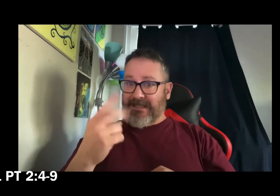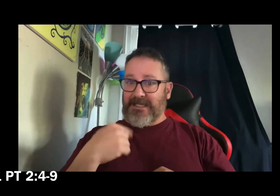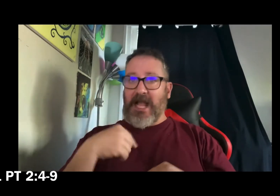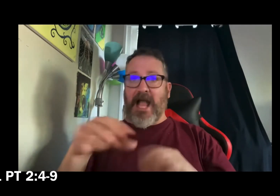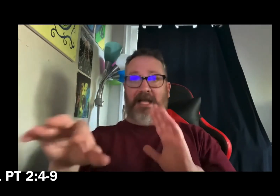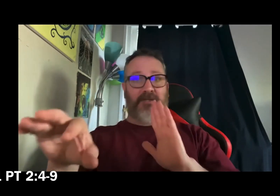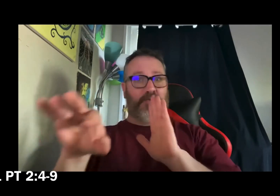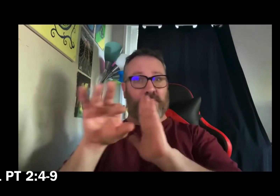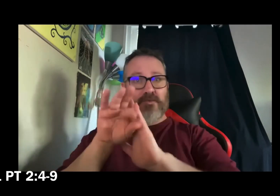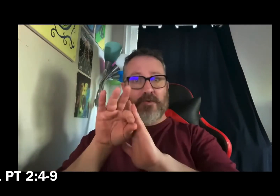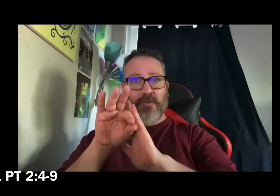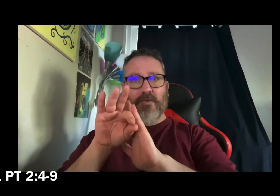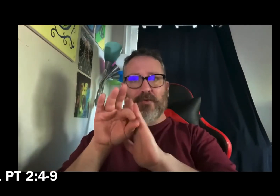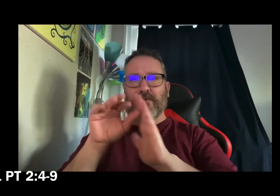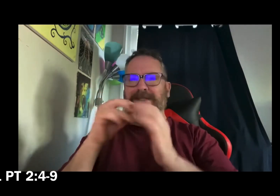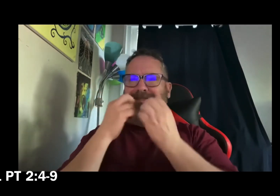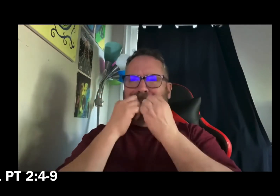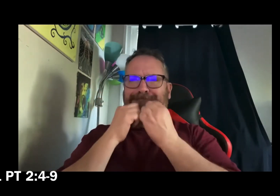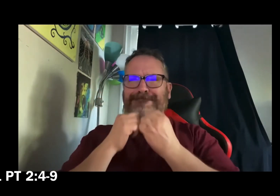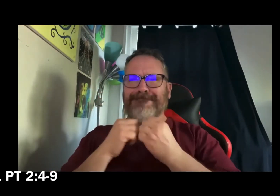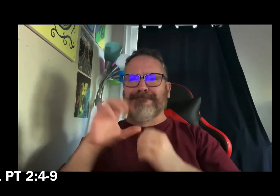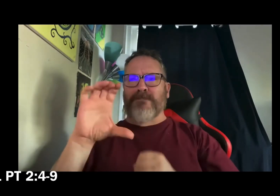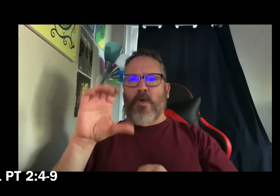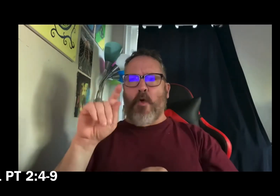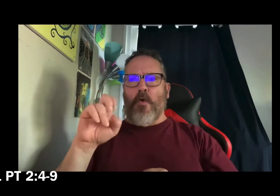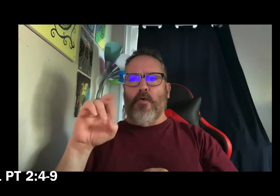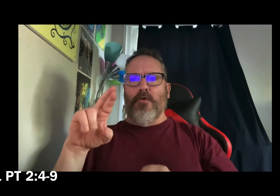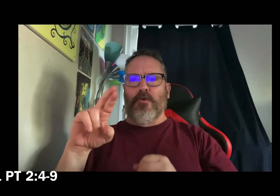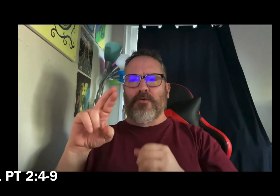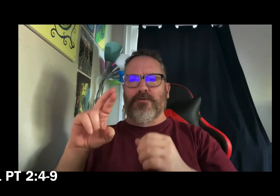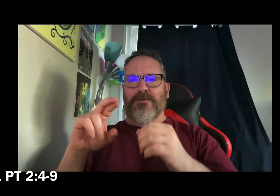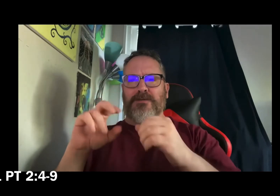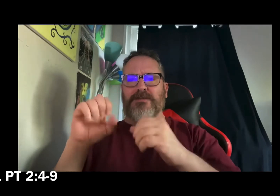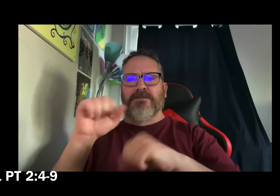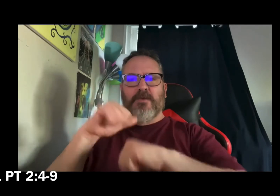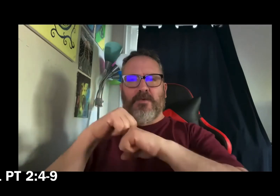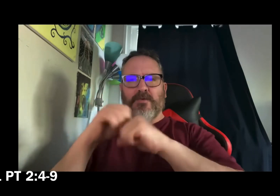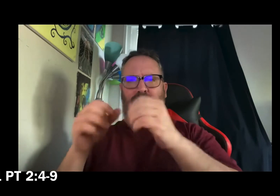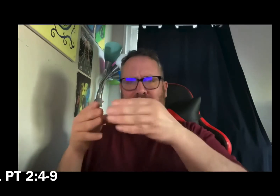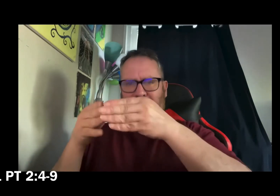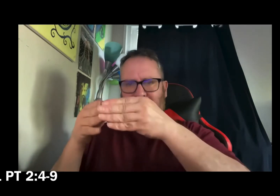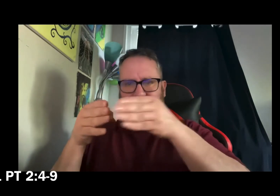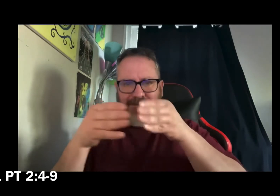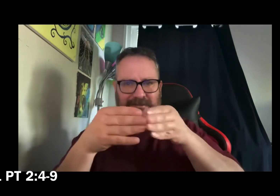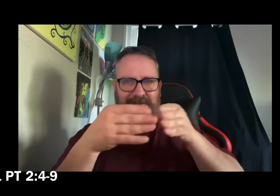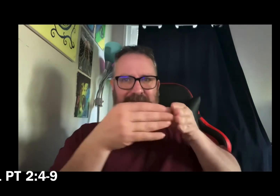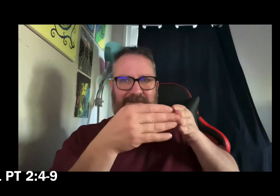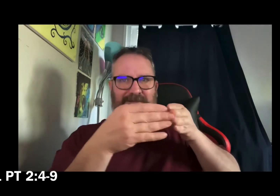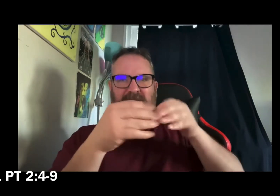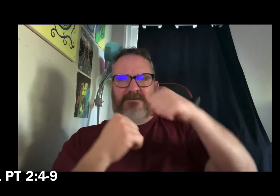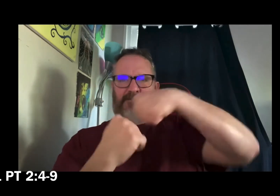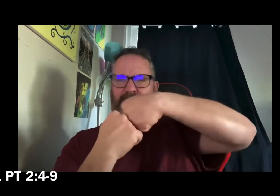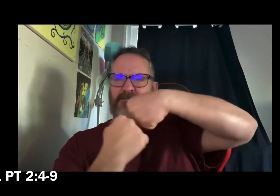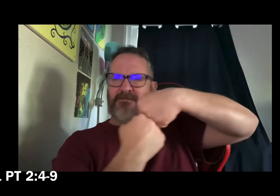Behold, I am laying a stone in Zion, a cornerstone chosen and precious,